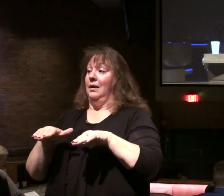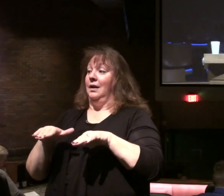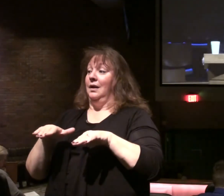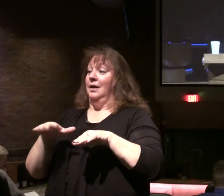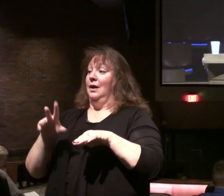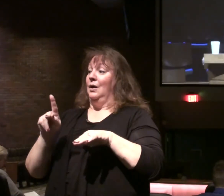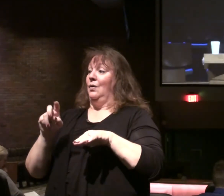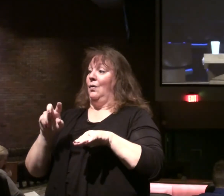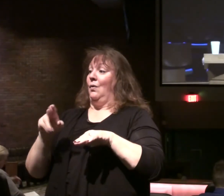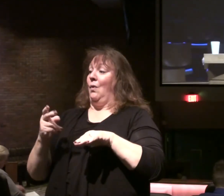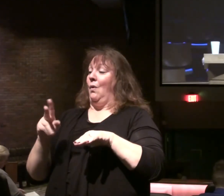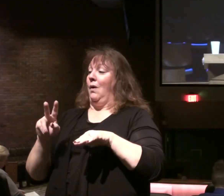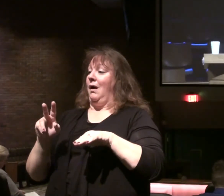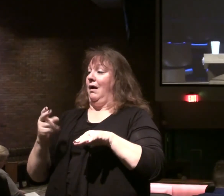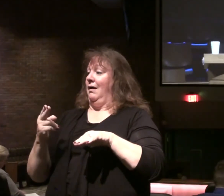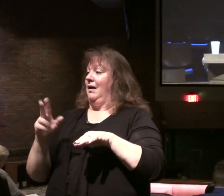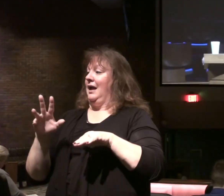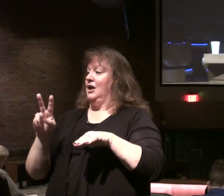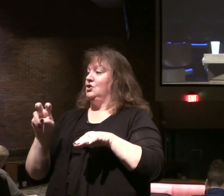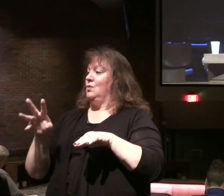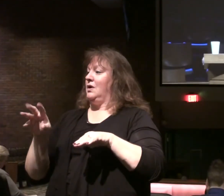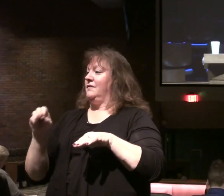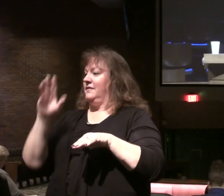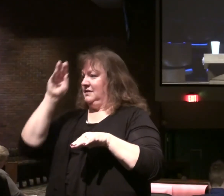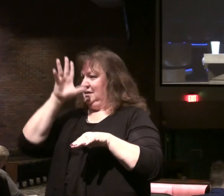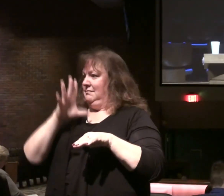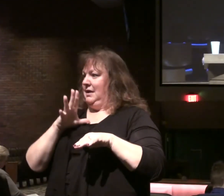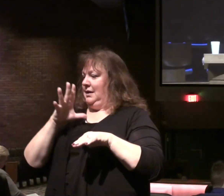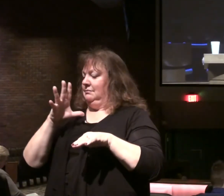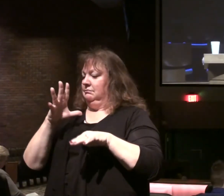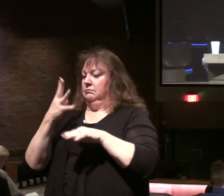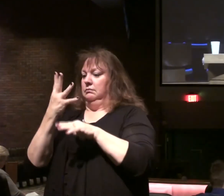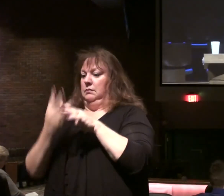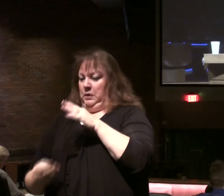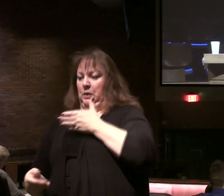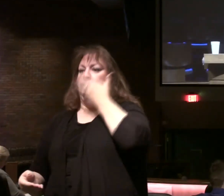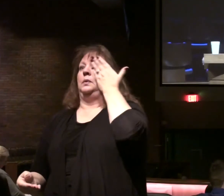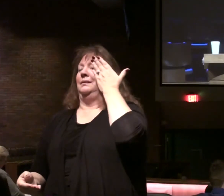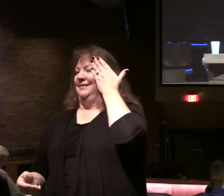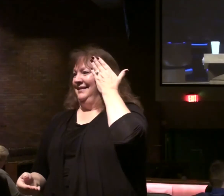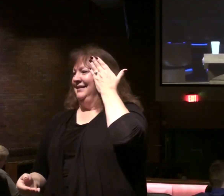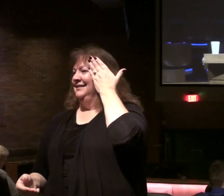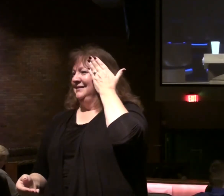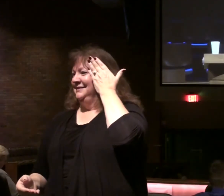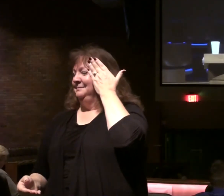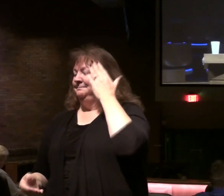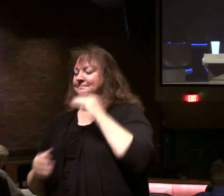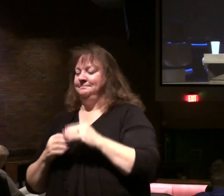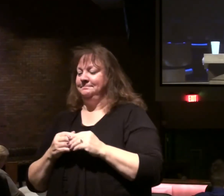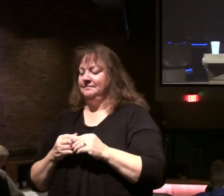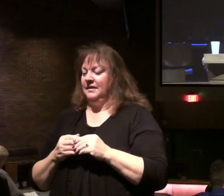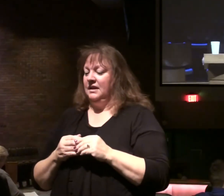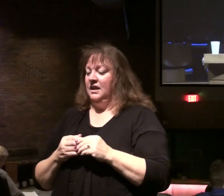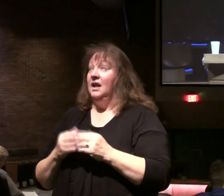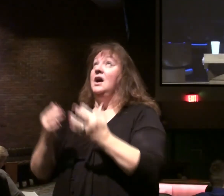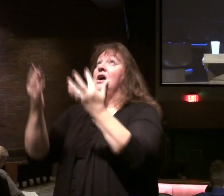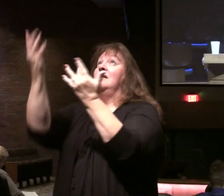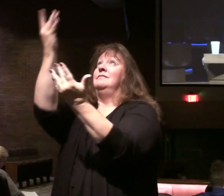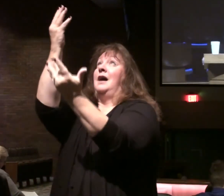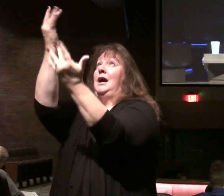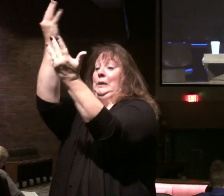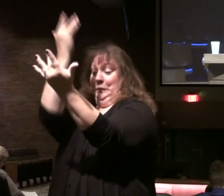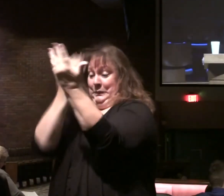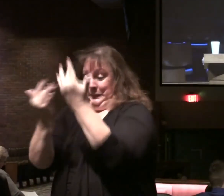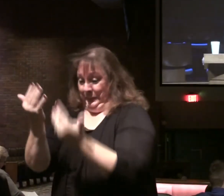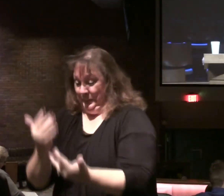And then he had. Two hundred and men of renown. Who agreed with him. So verse thirty five. Of chapter sixteen. Of hundreds. Fire also came